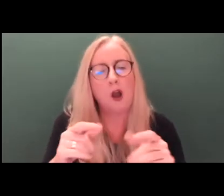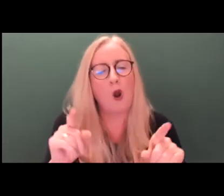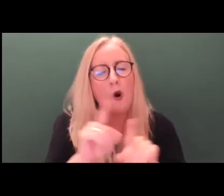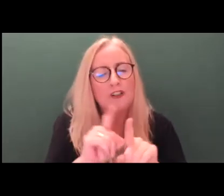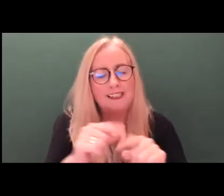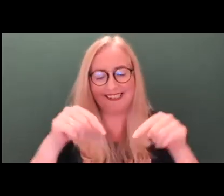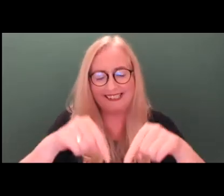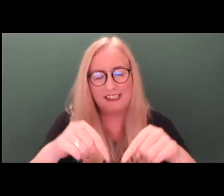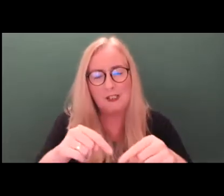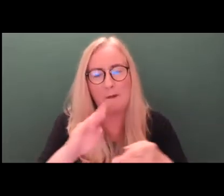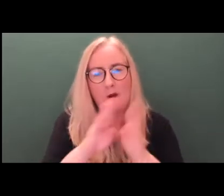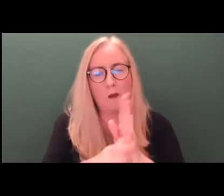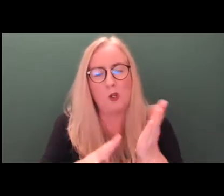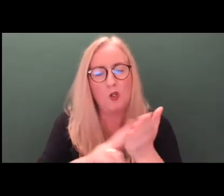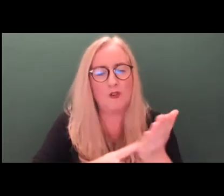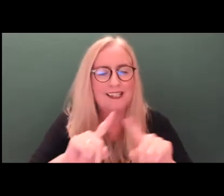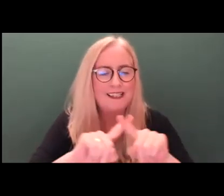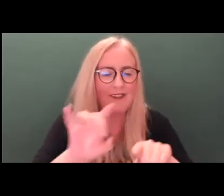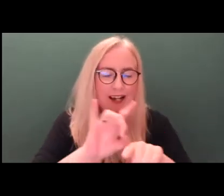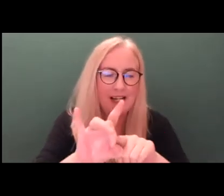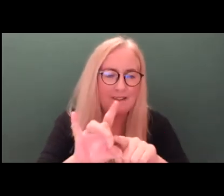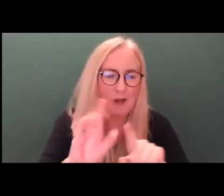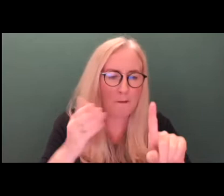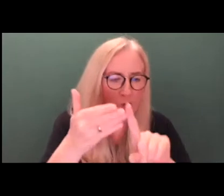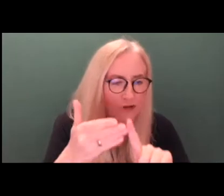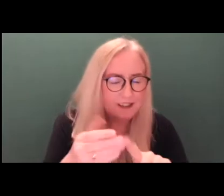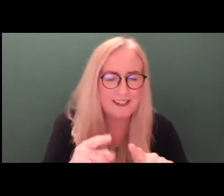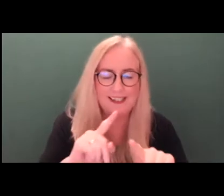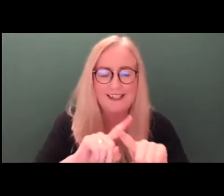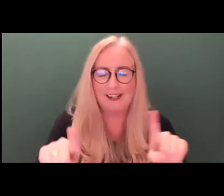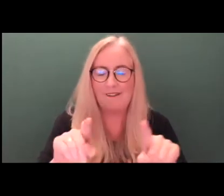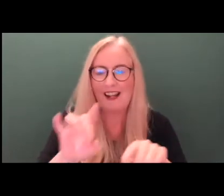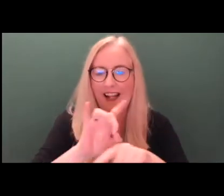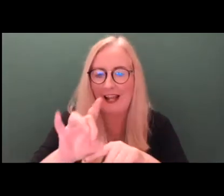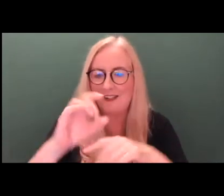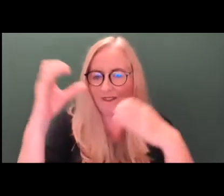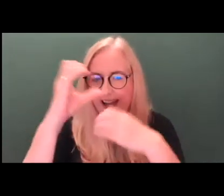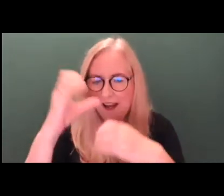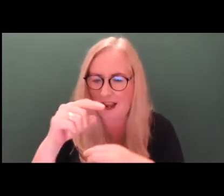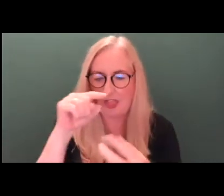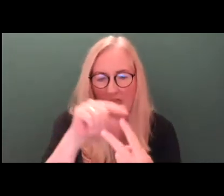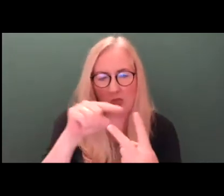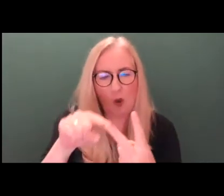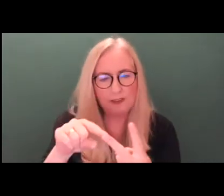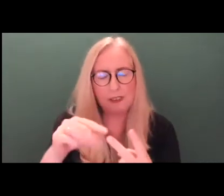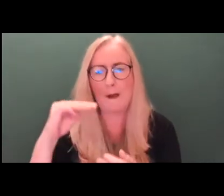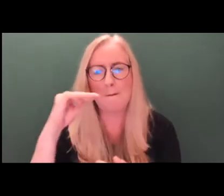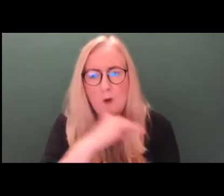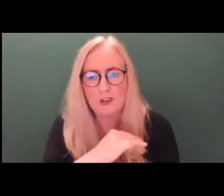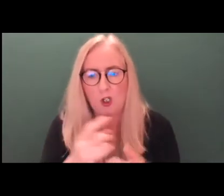or a different type of care, you know, is a fundamental human right.